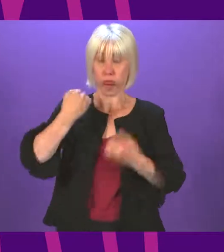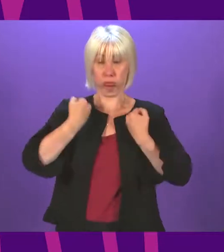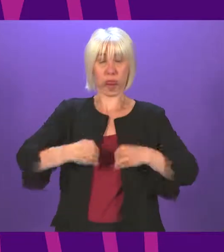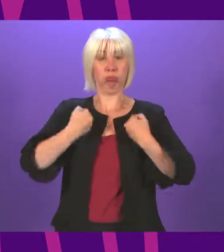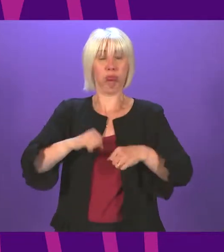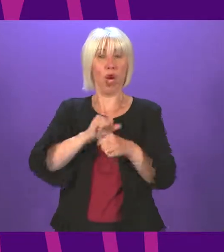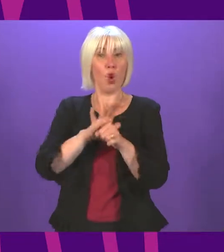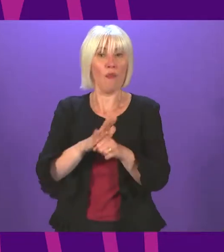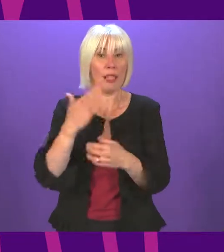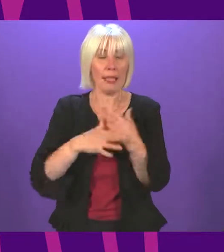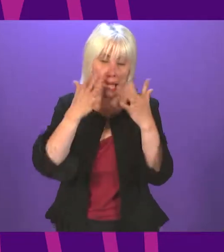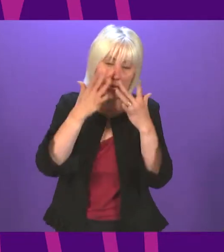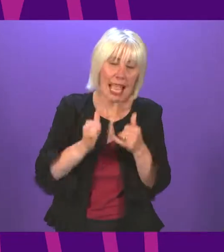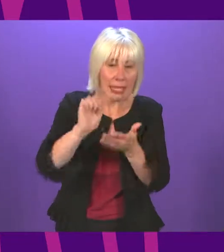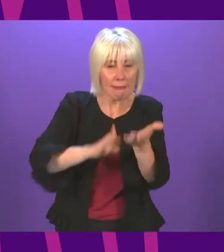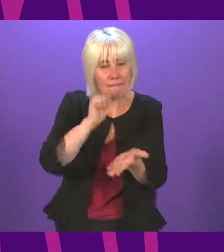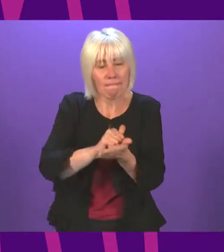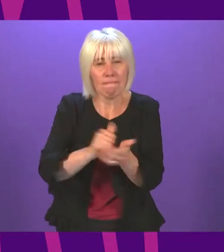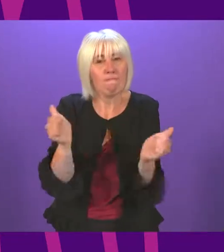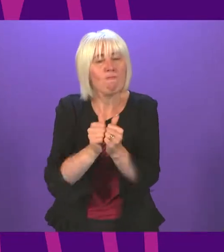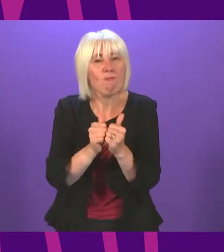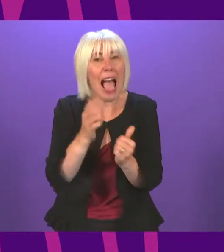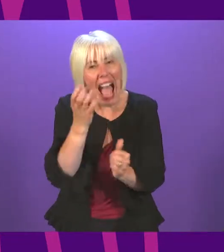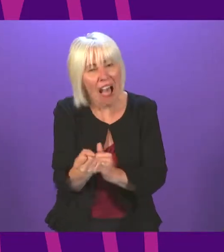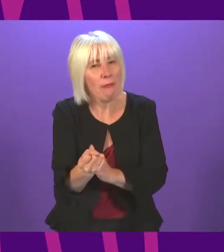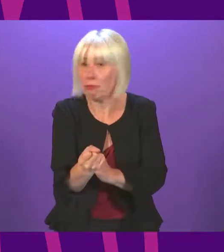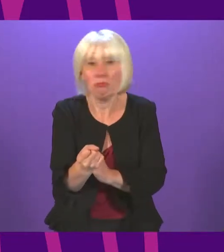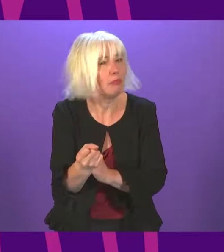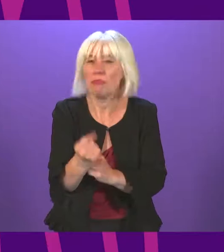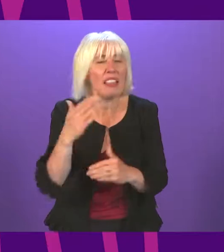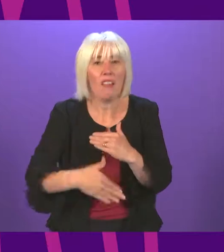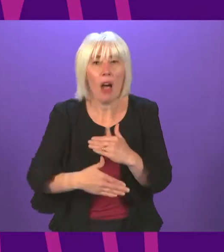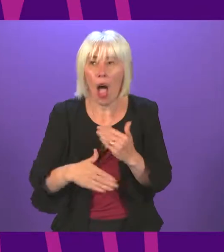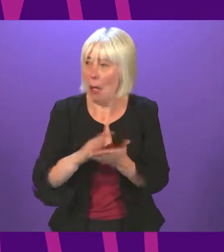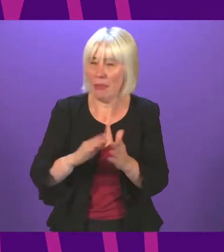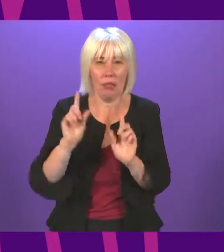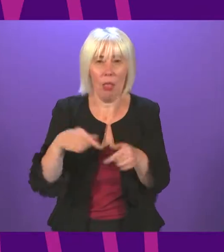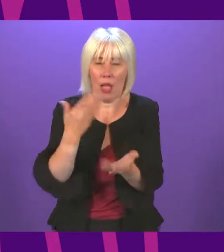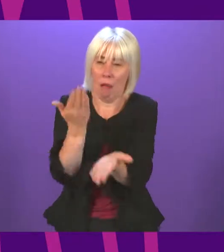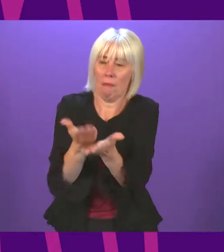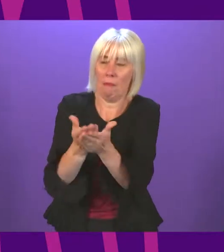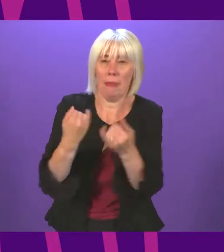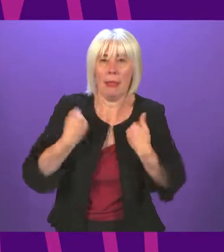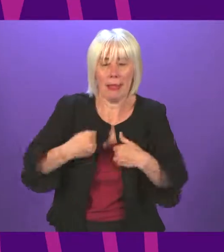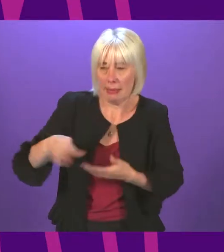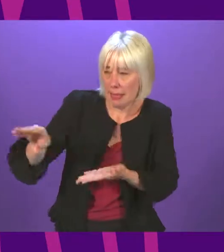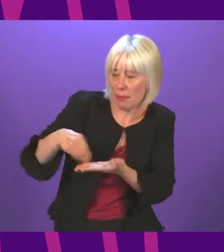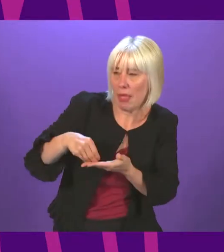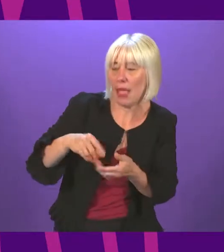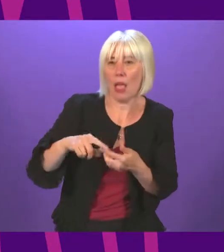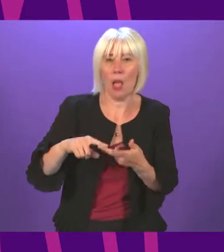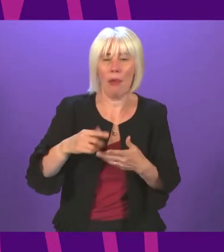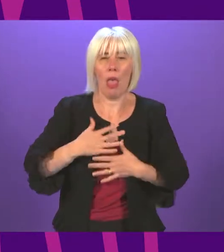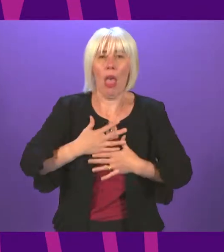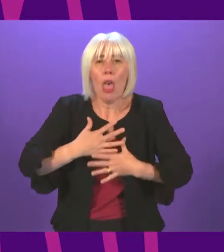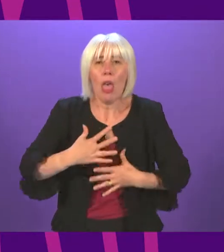limbo, without access to support, without access to long-term sick pay. And they're suffering those awful conditions like air hunger,